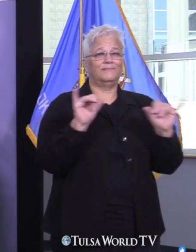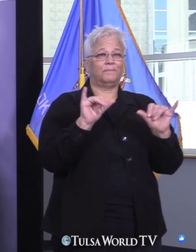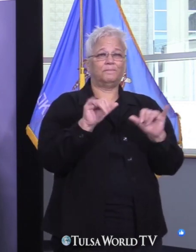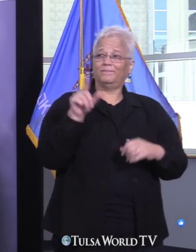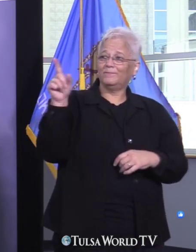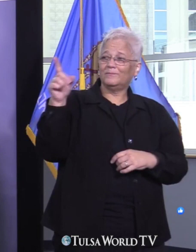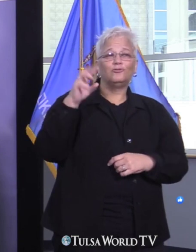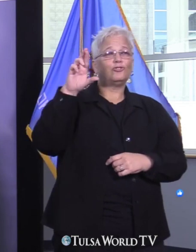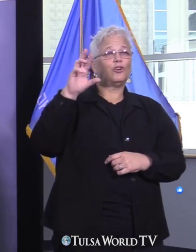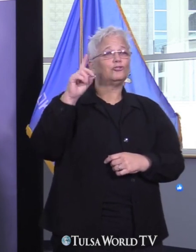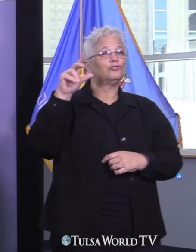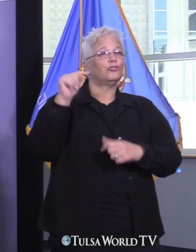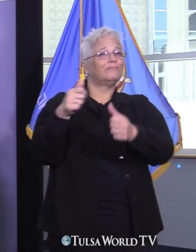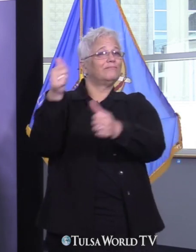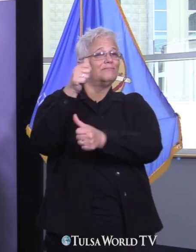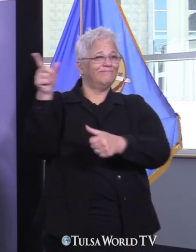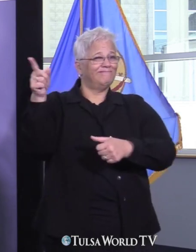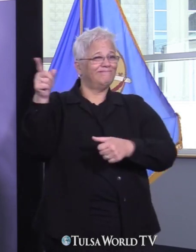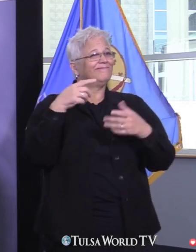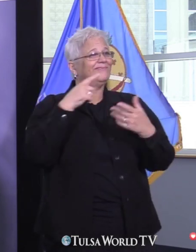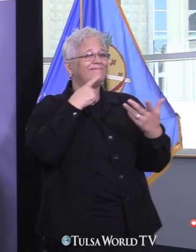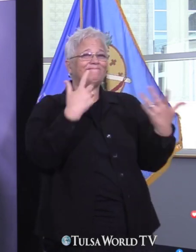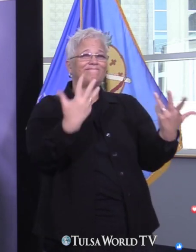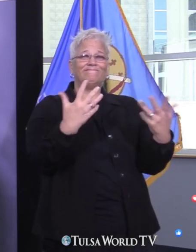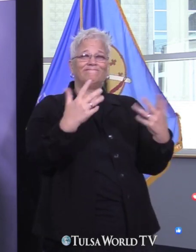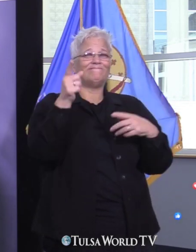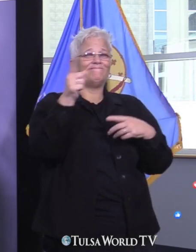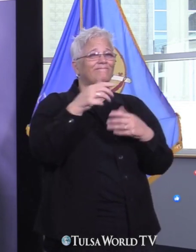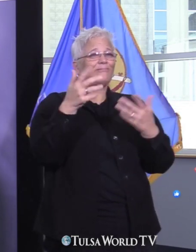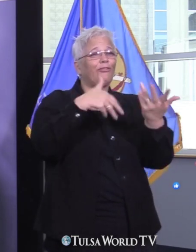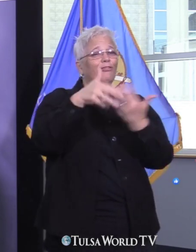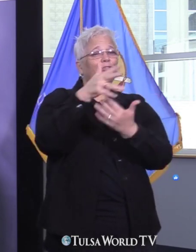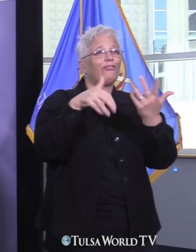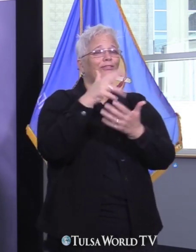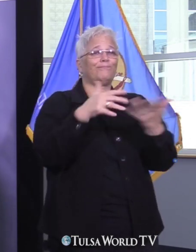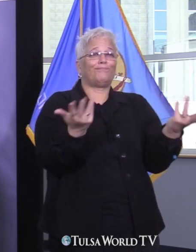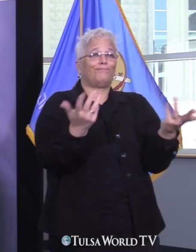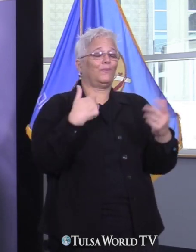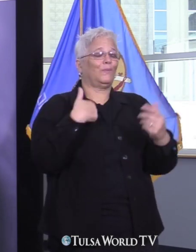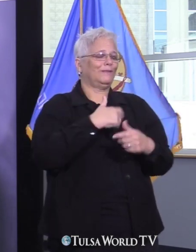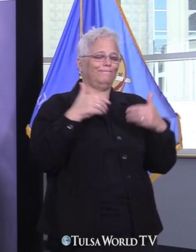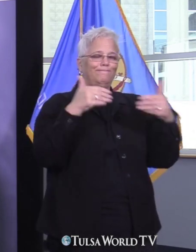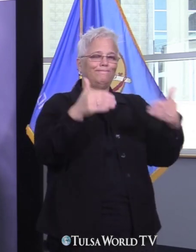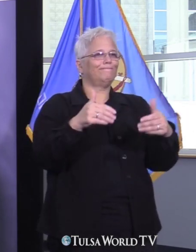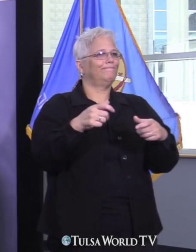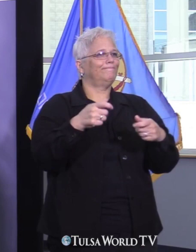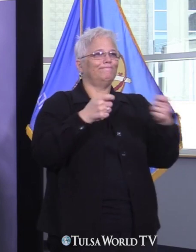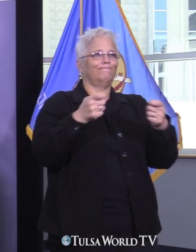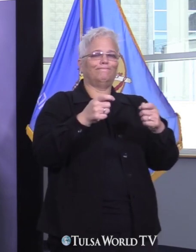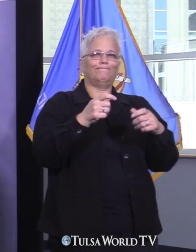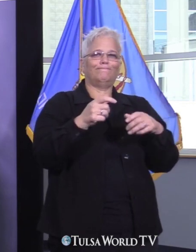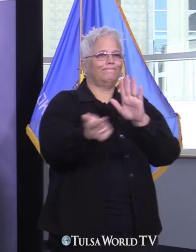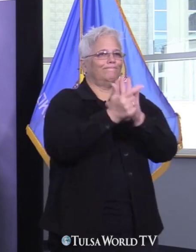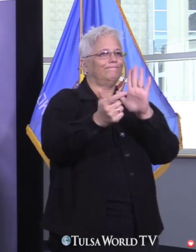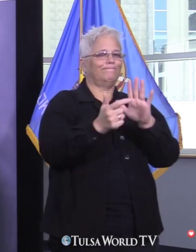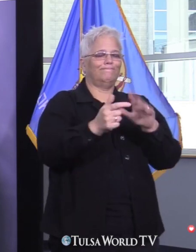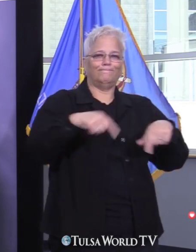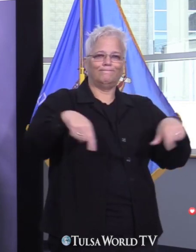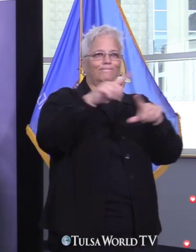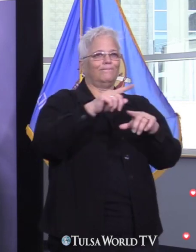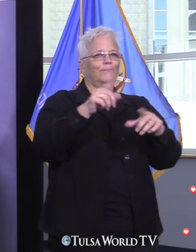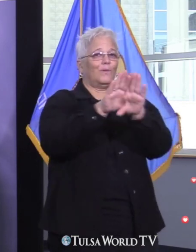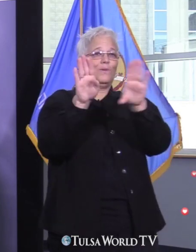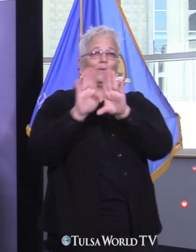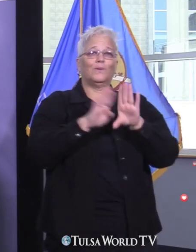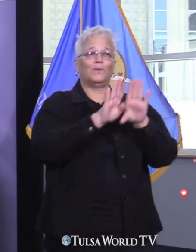utilize those open spaces and those trails in a safe way. Now the I think the the first question is going to